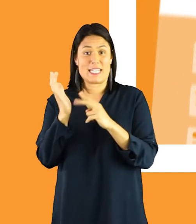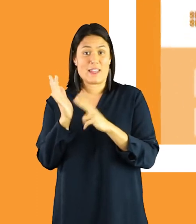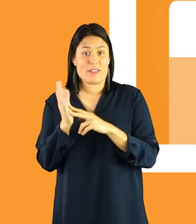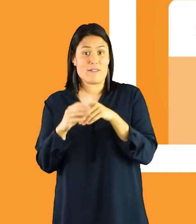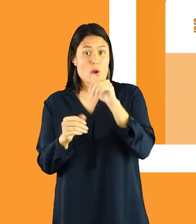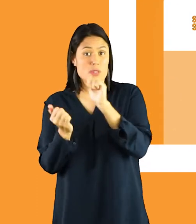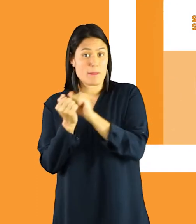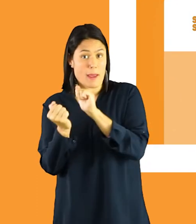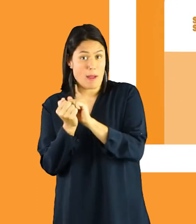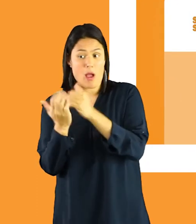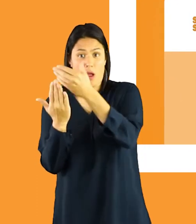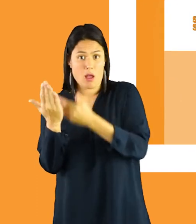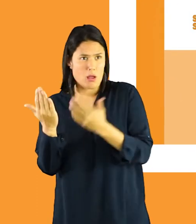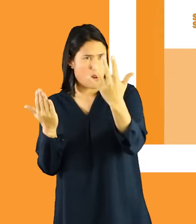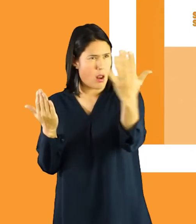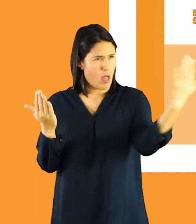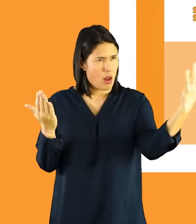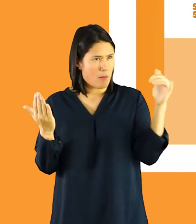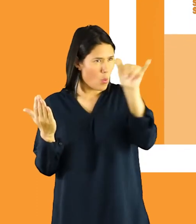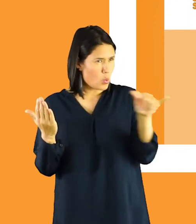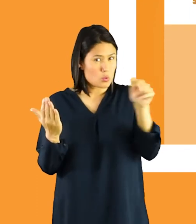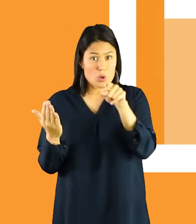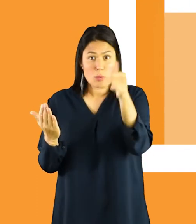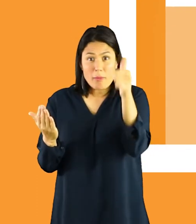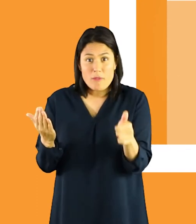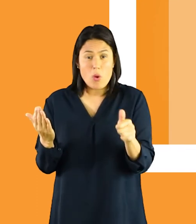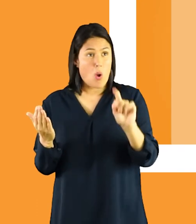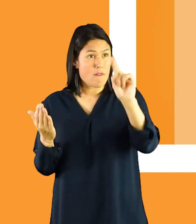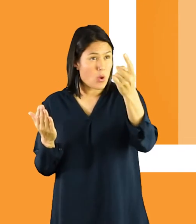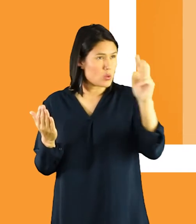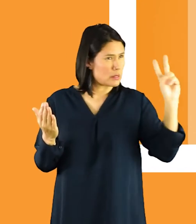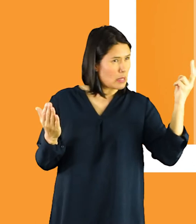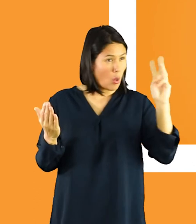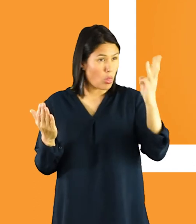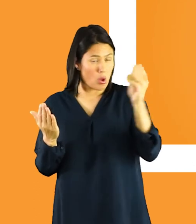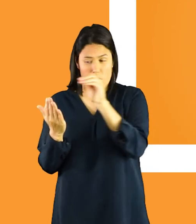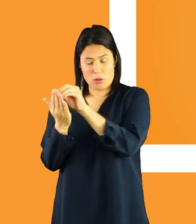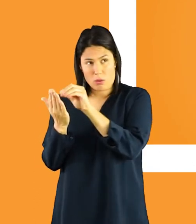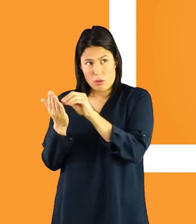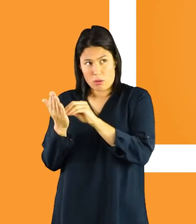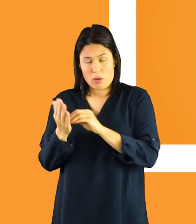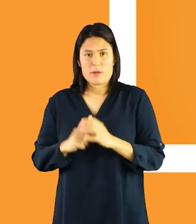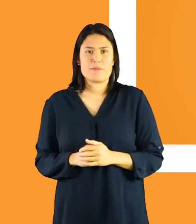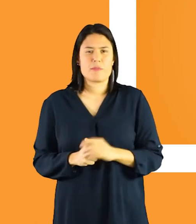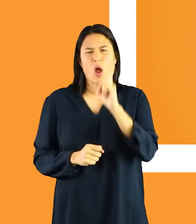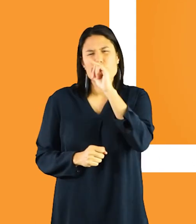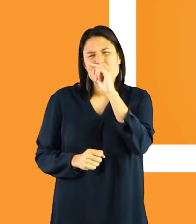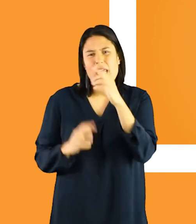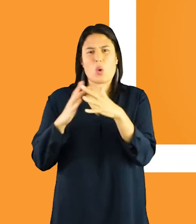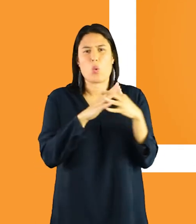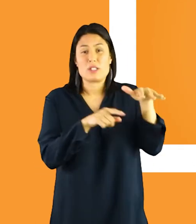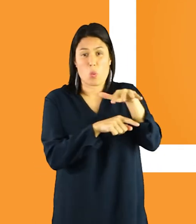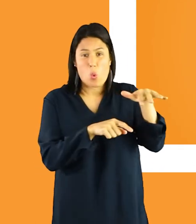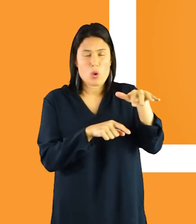On an STV voting paper, you rank the candidates in order of your preference. Let's say there are ten candidates in your ward.